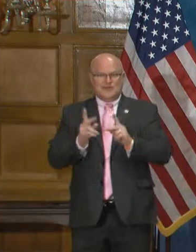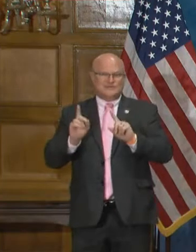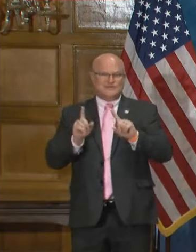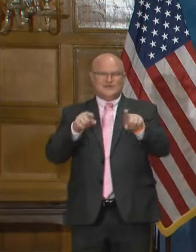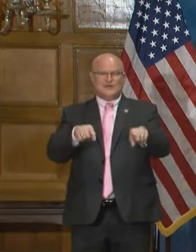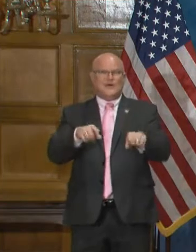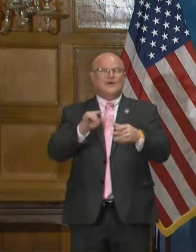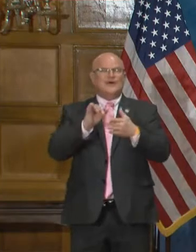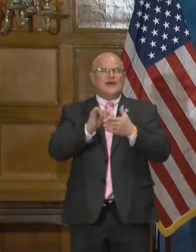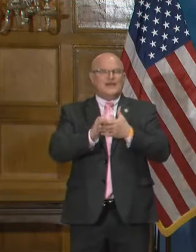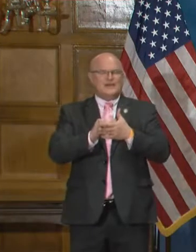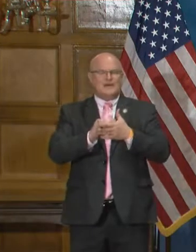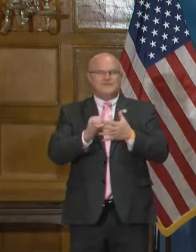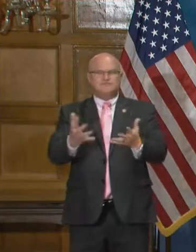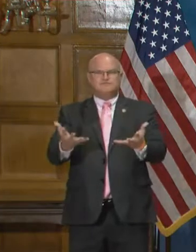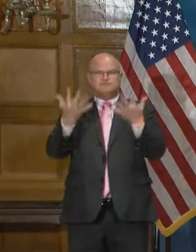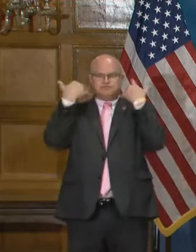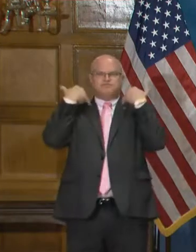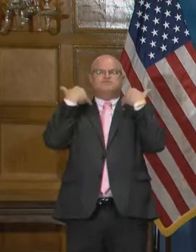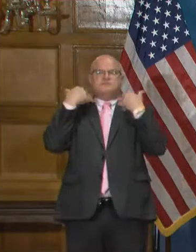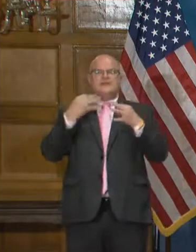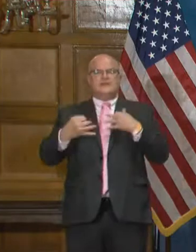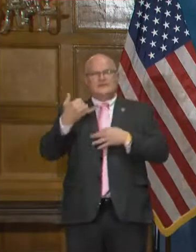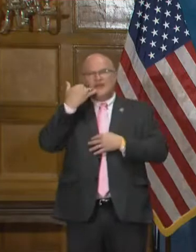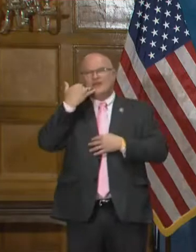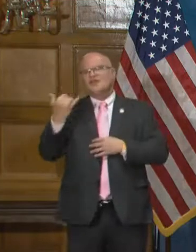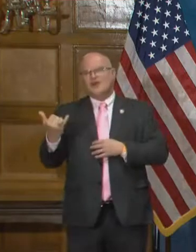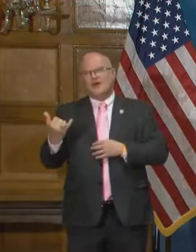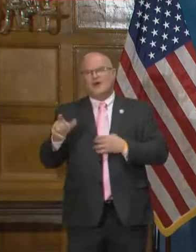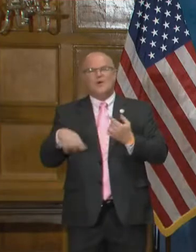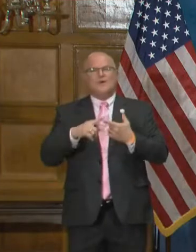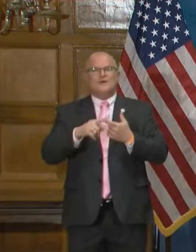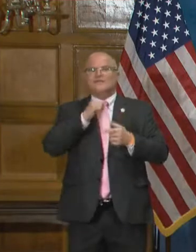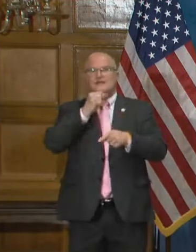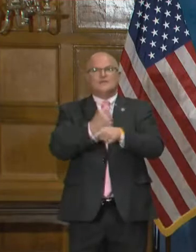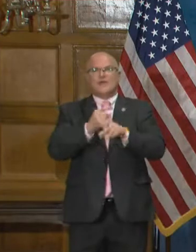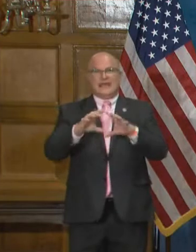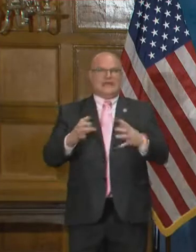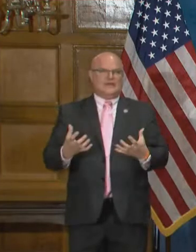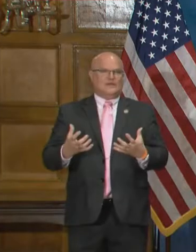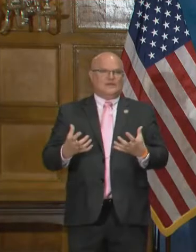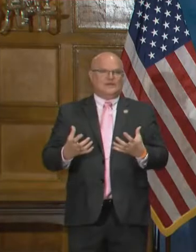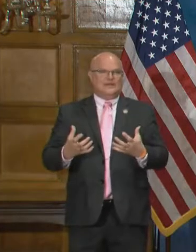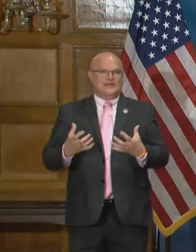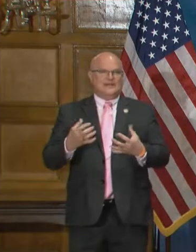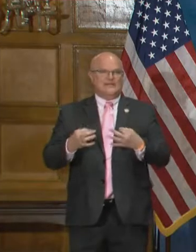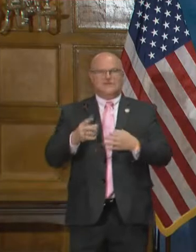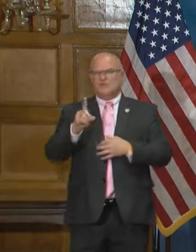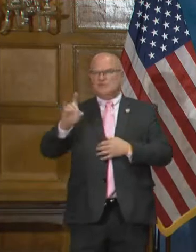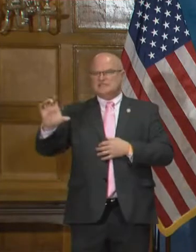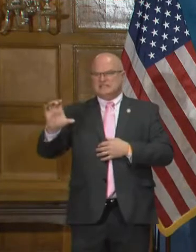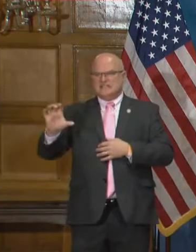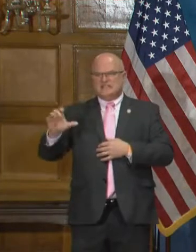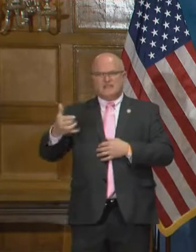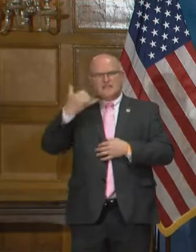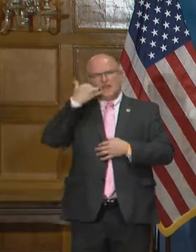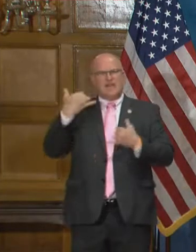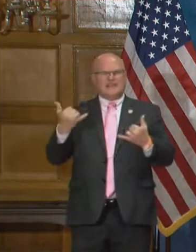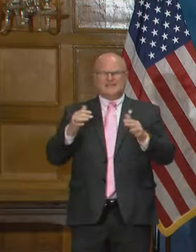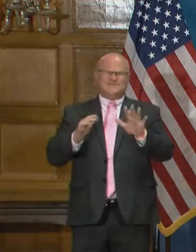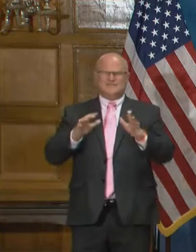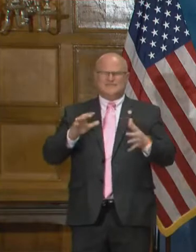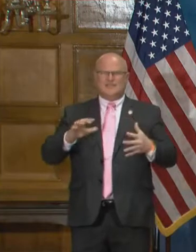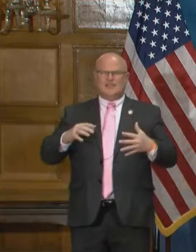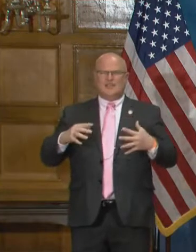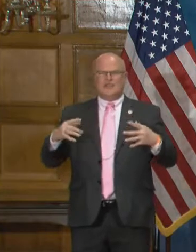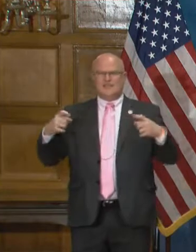uh, that would inundate us. If they called, uh, when they weren't in the right category, if they're in one C they're calling now, it would